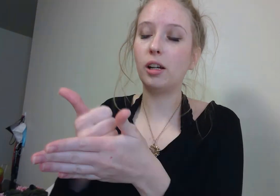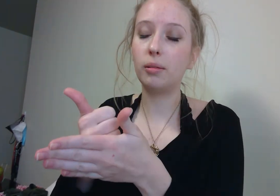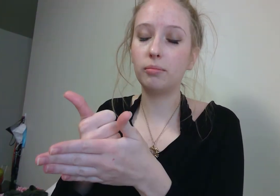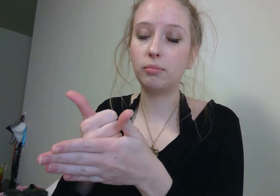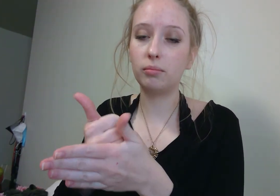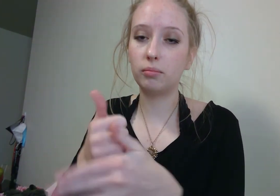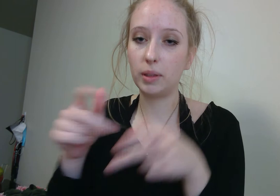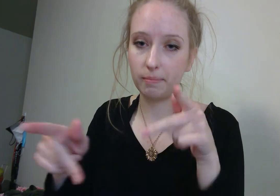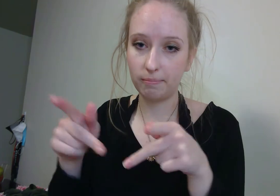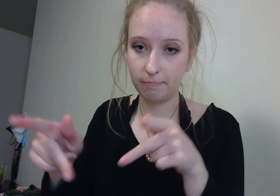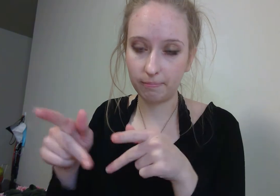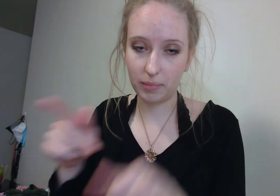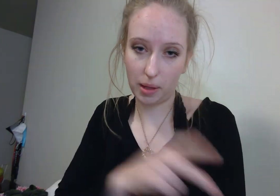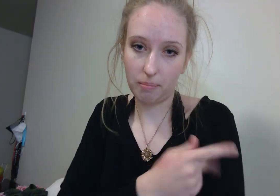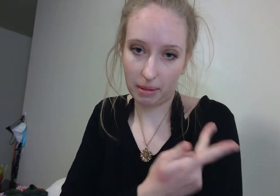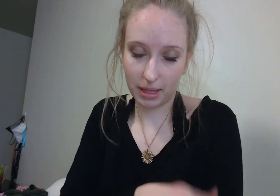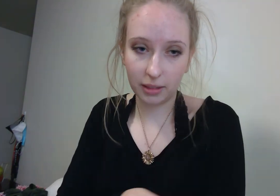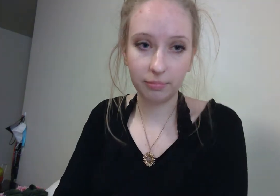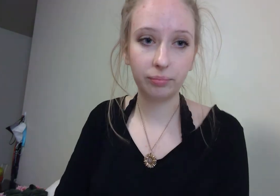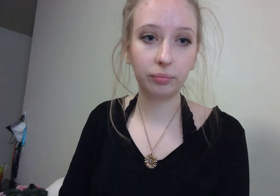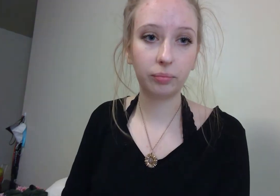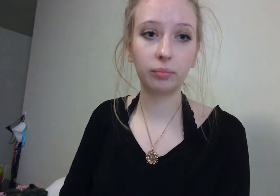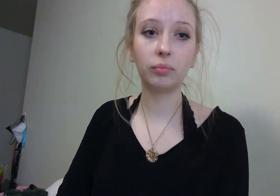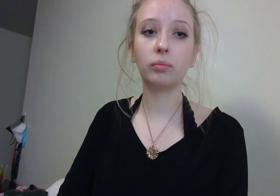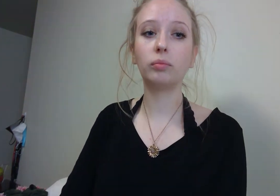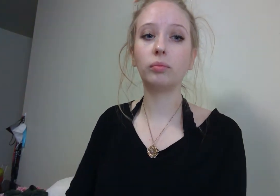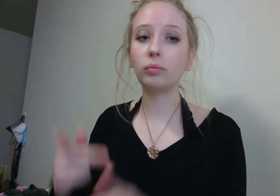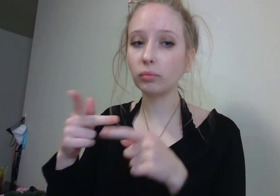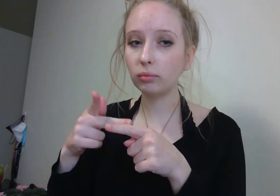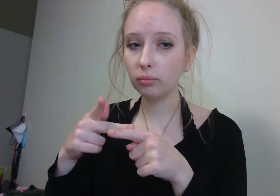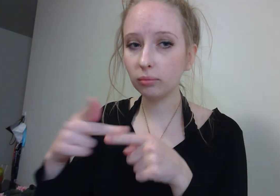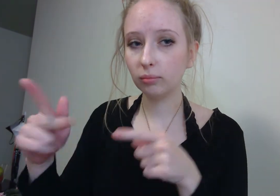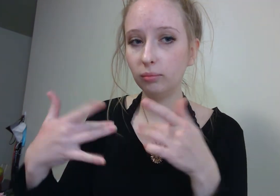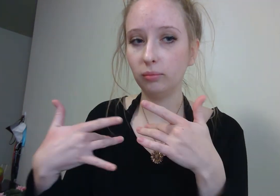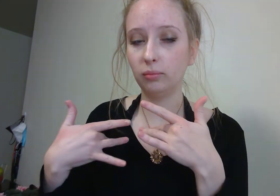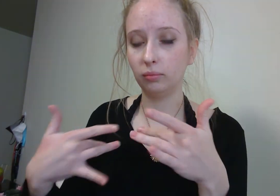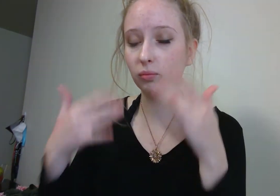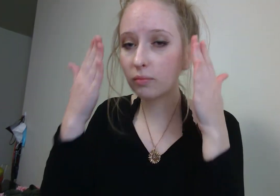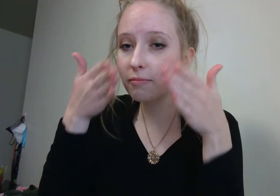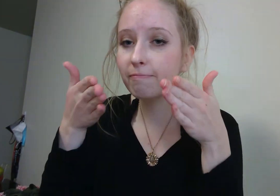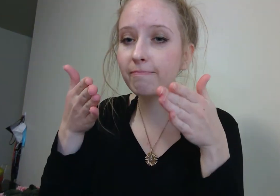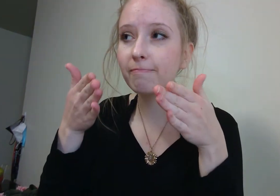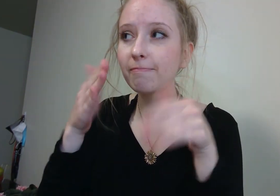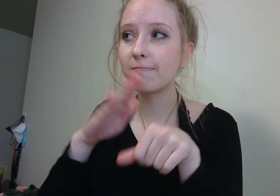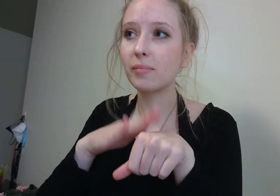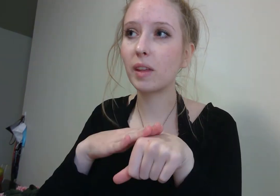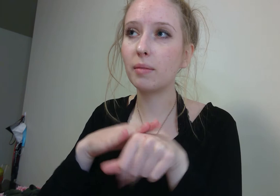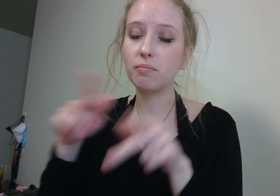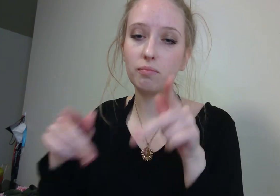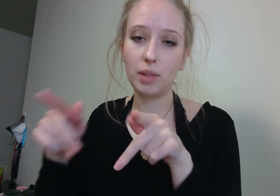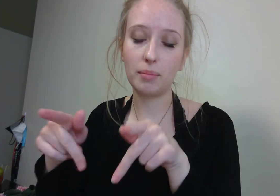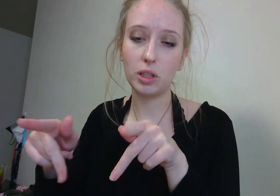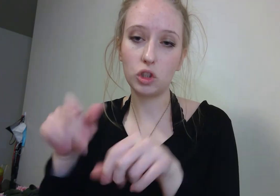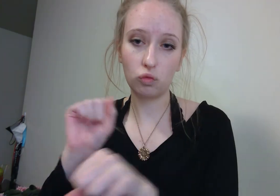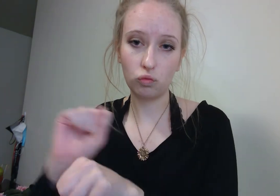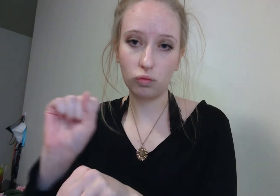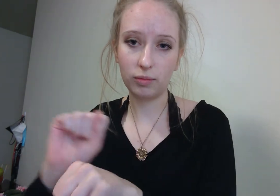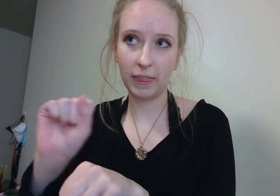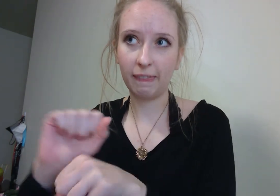psychology careers often focus on how an individual's lifestyle and behavior might affect his overall health.